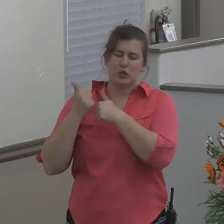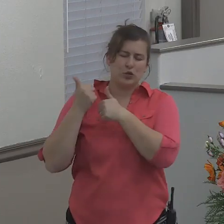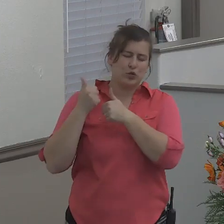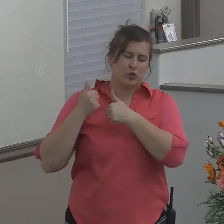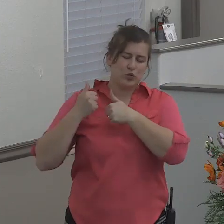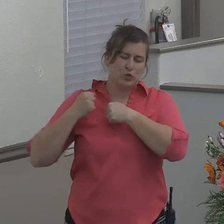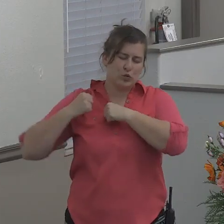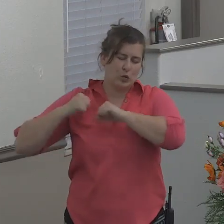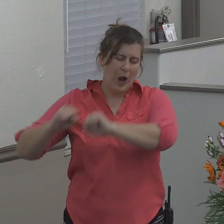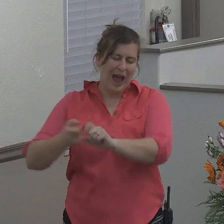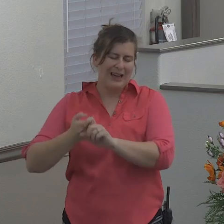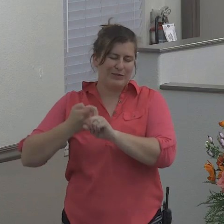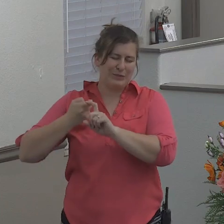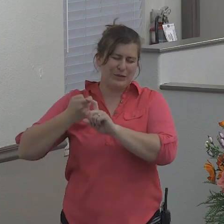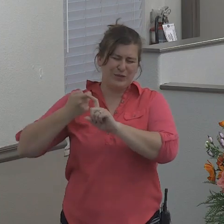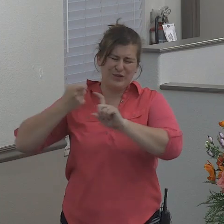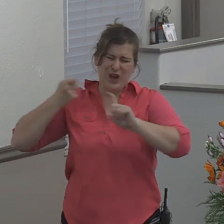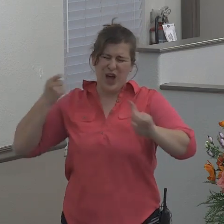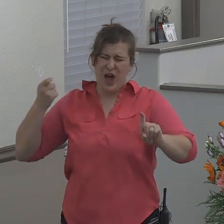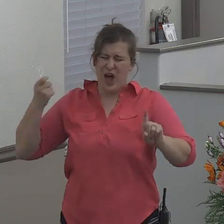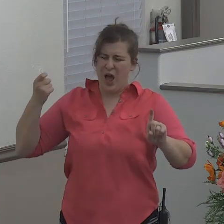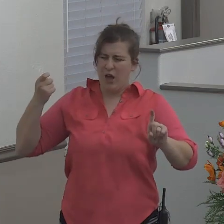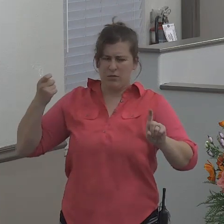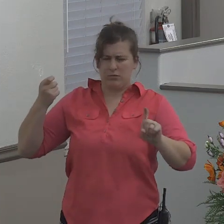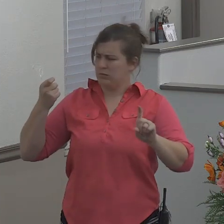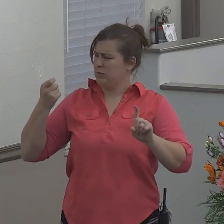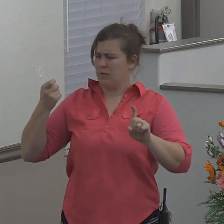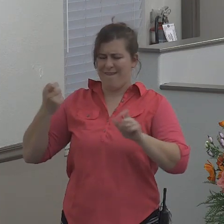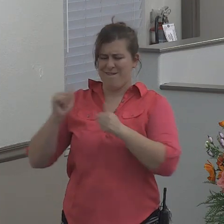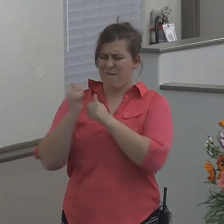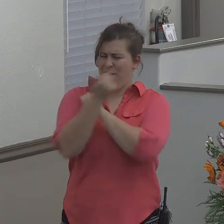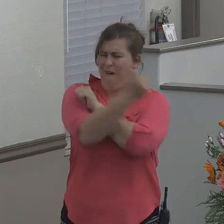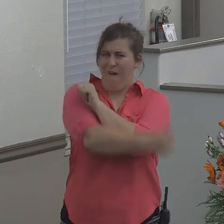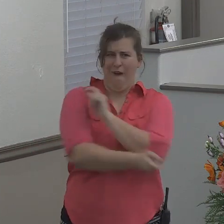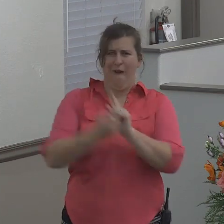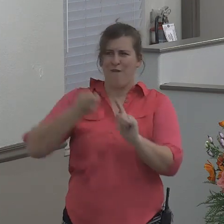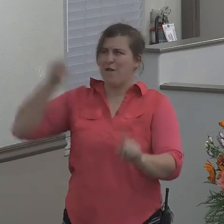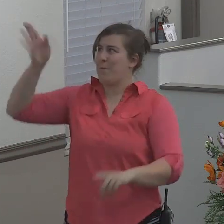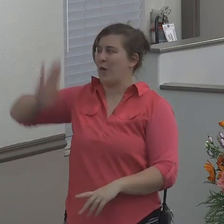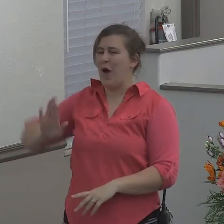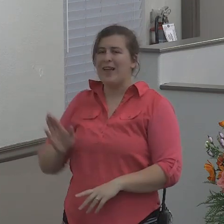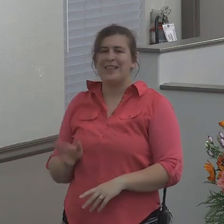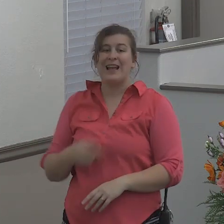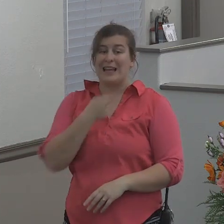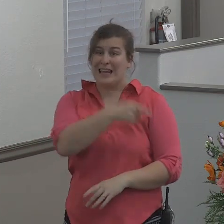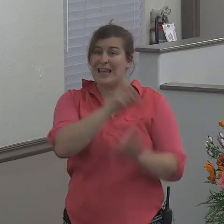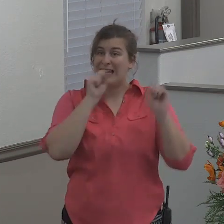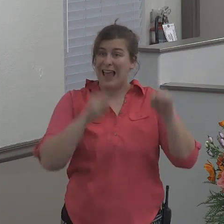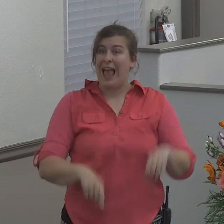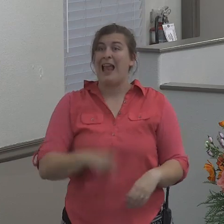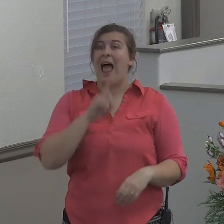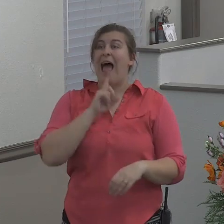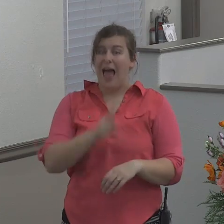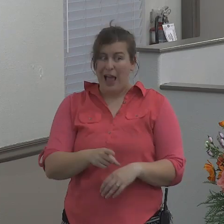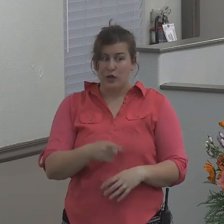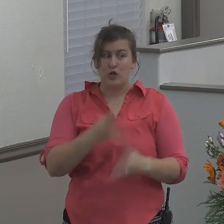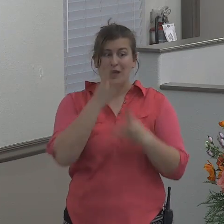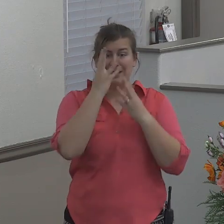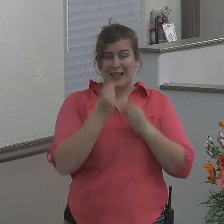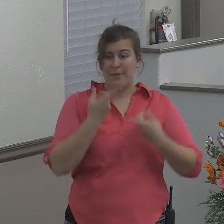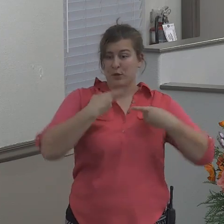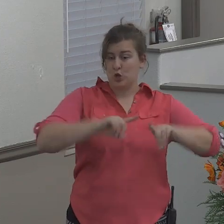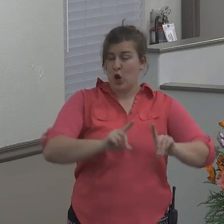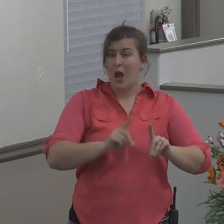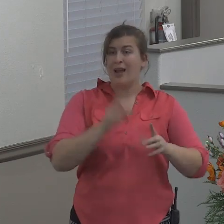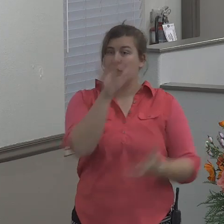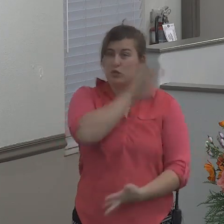not even listening to God. He is so far from God that he can actually sleep during the storm. The